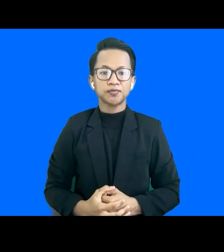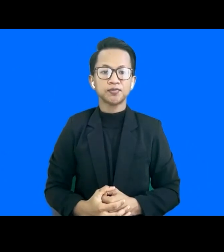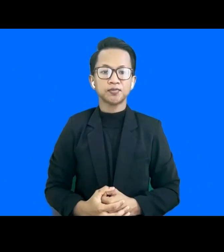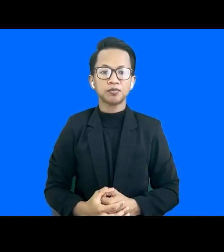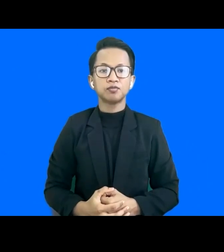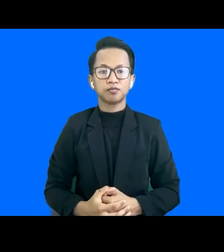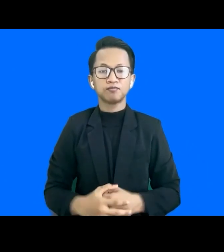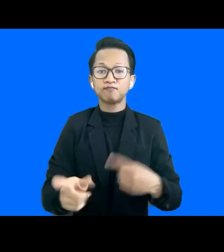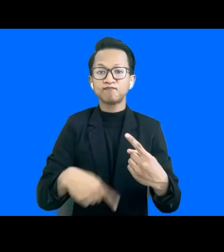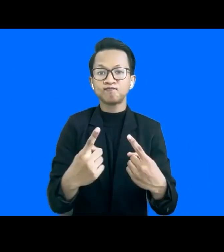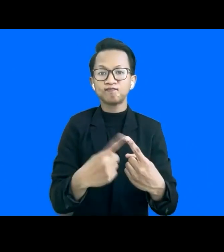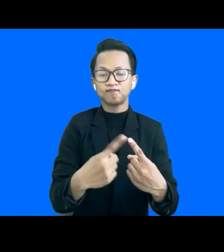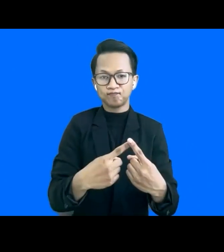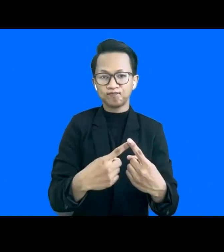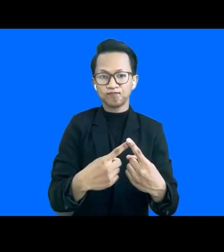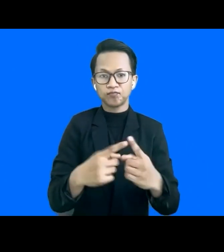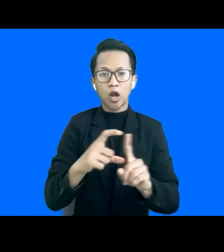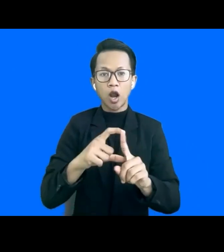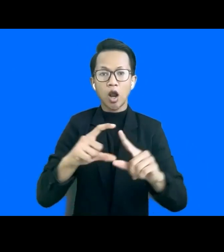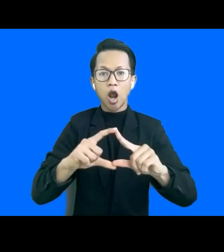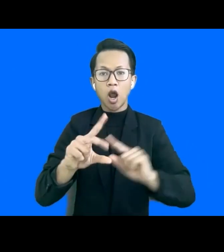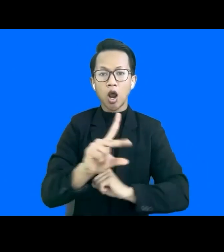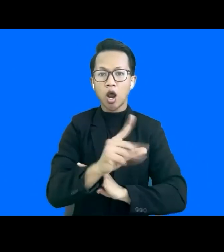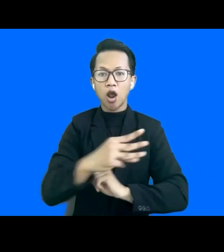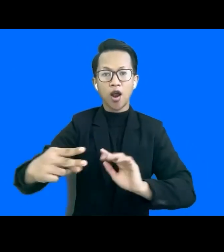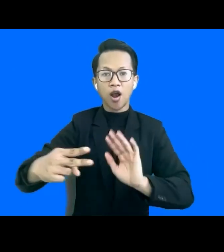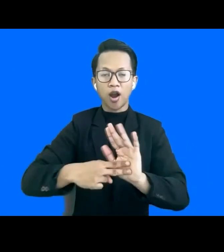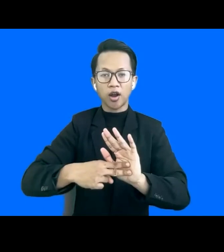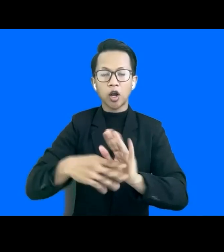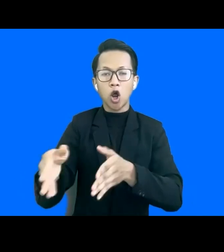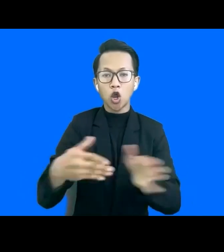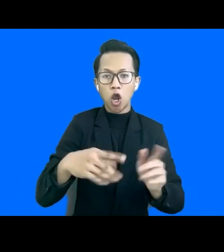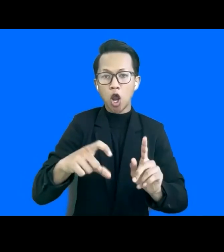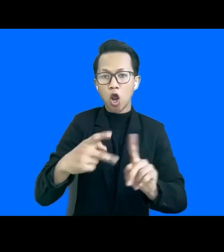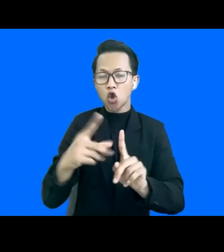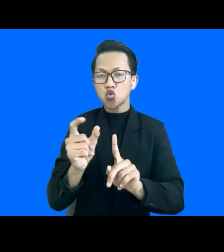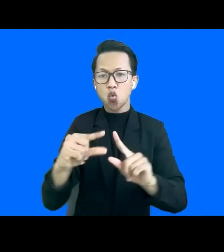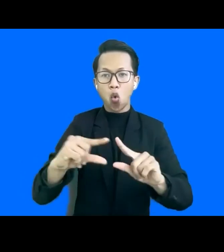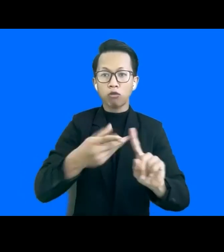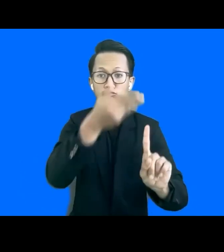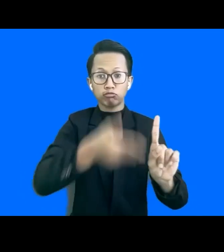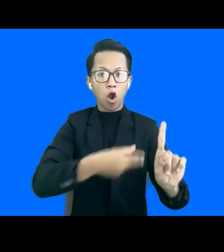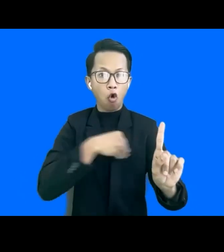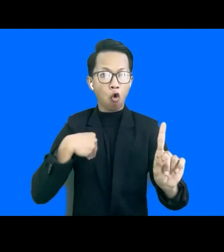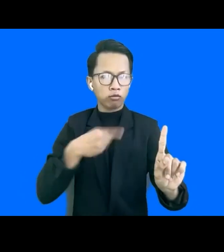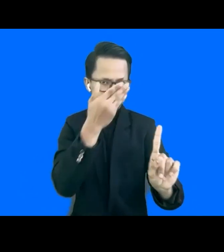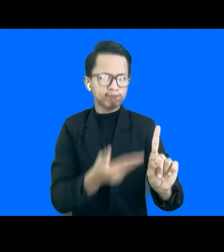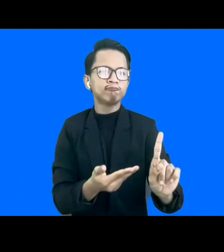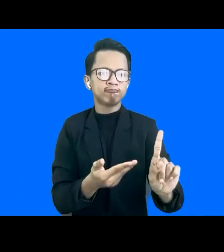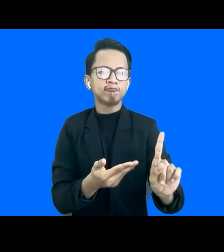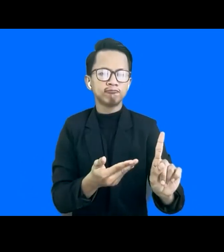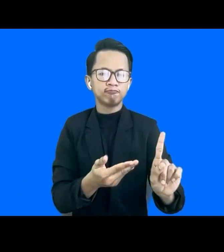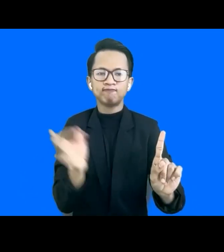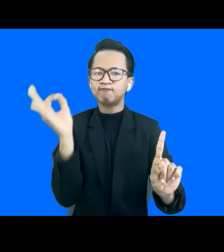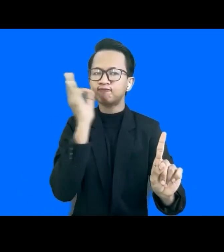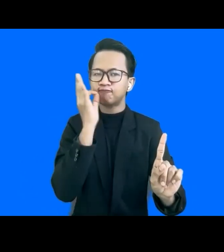First, we have Darren Chua. So Dr. Darren Chua is sorry,